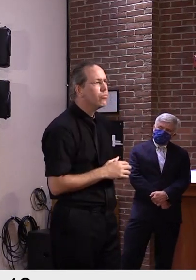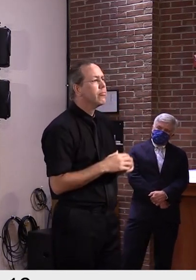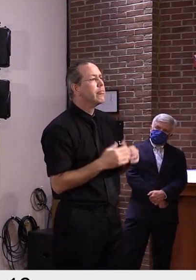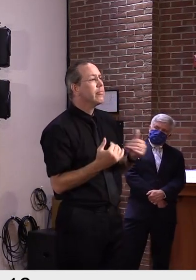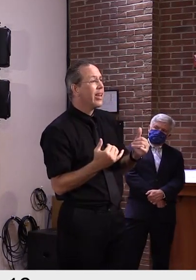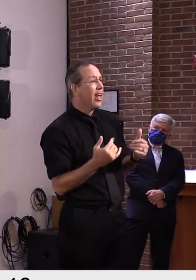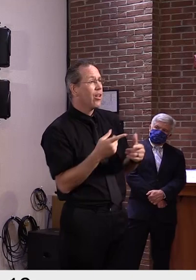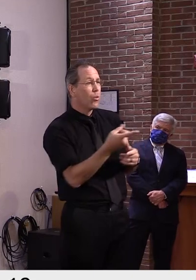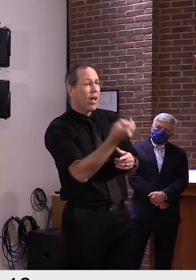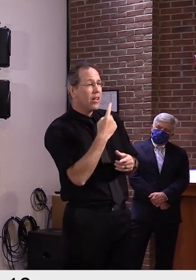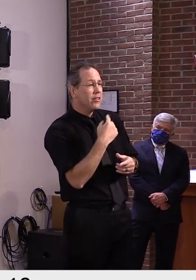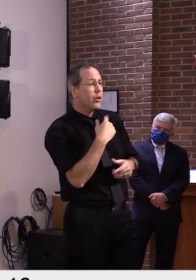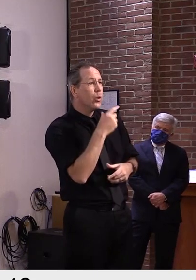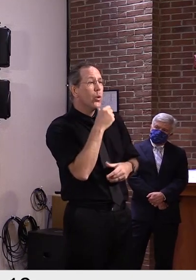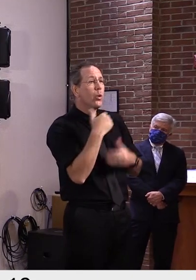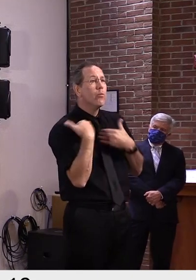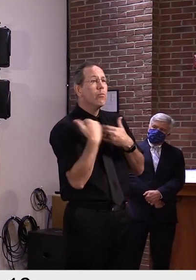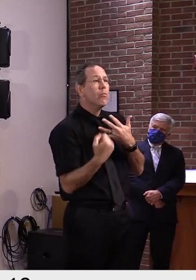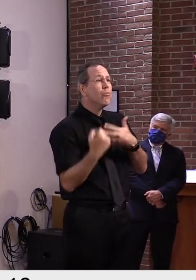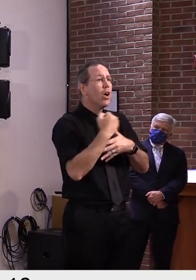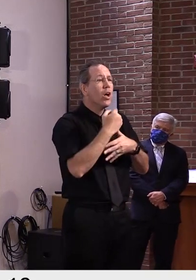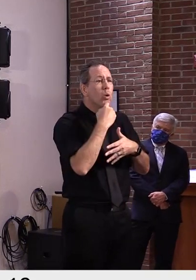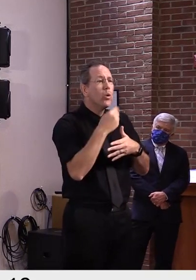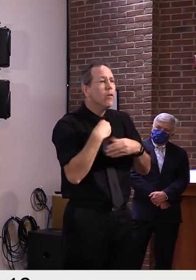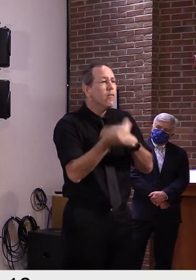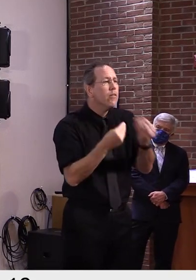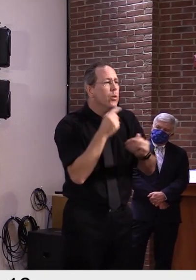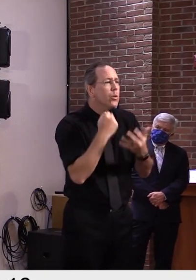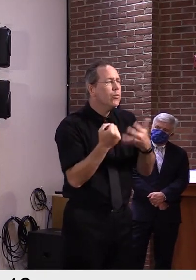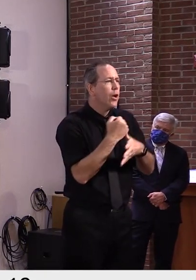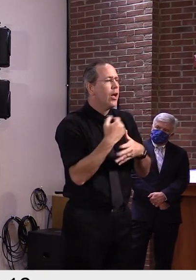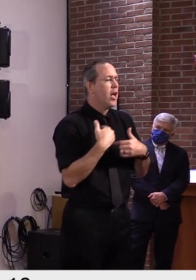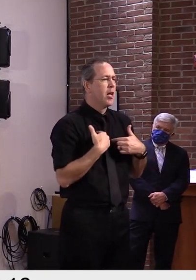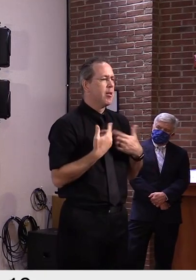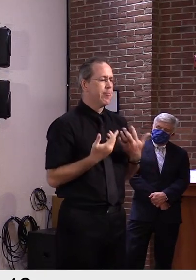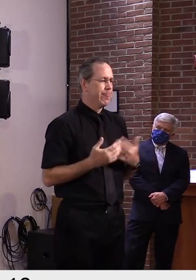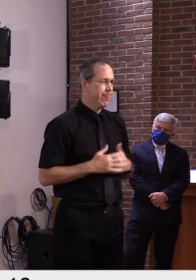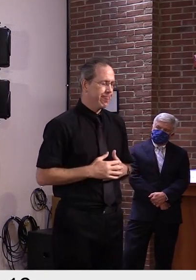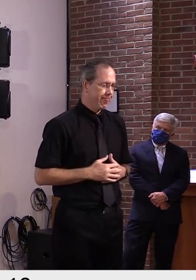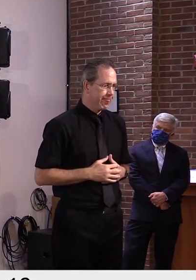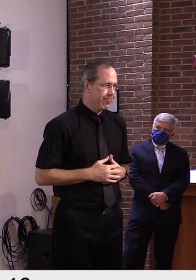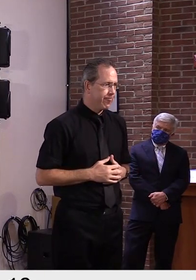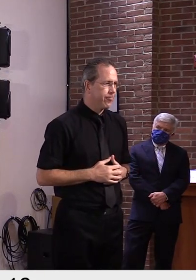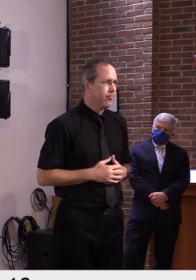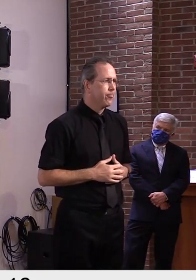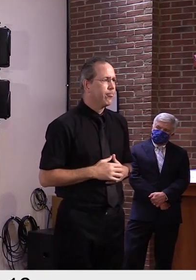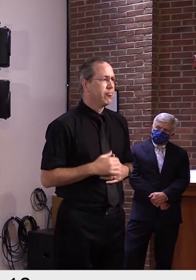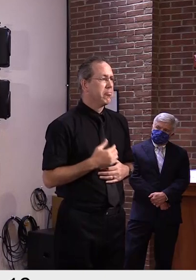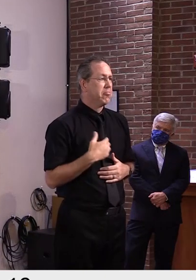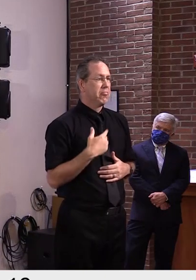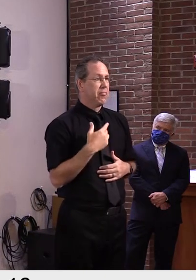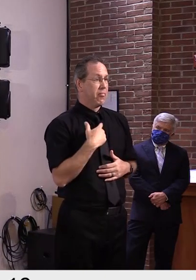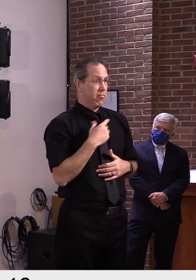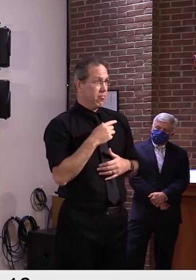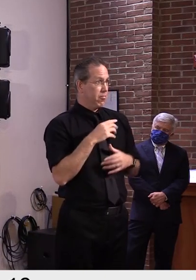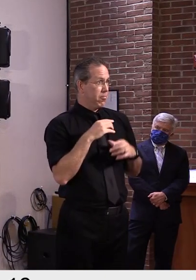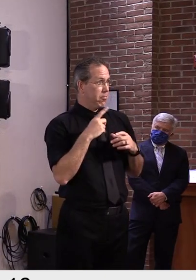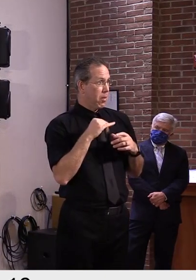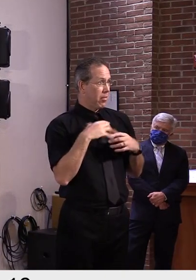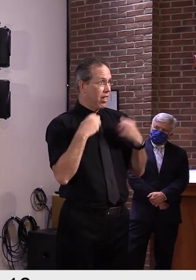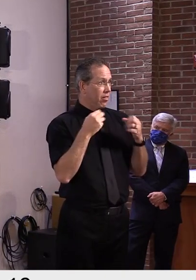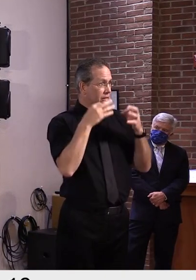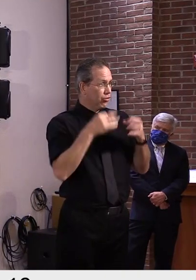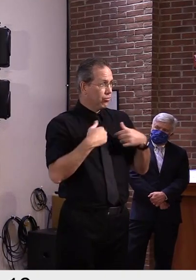uh, necessarily a public health decision at every state level either. That'll be a much more nationally